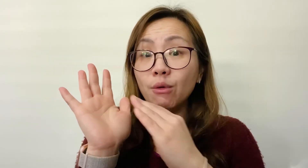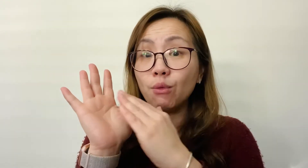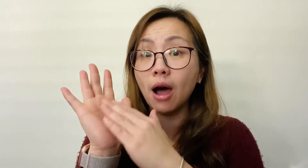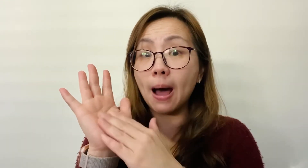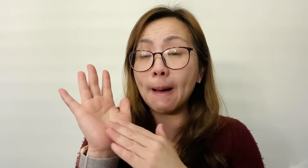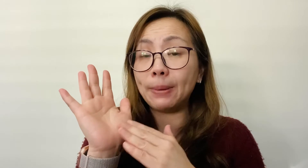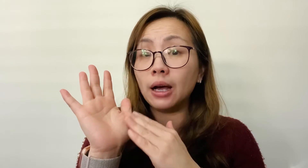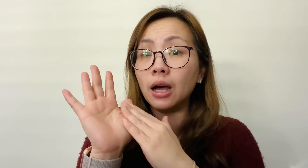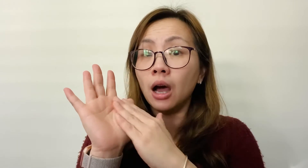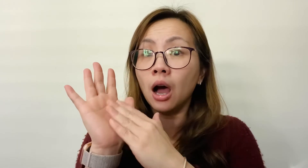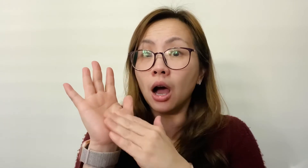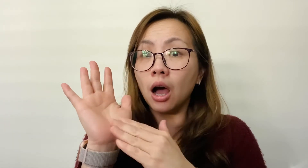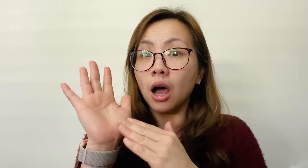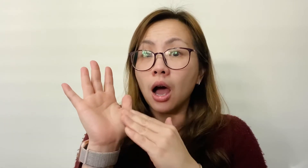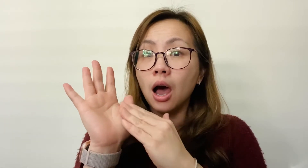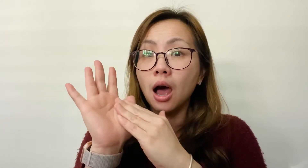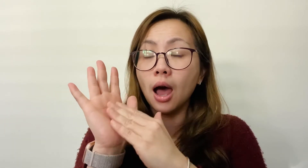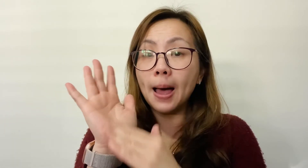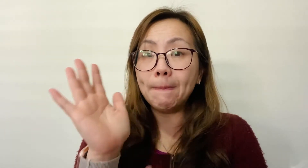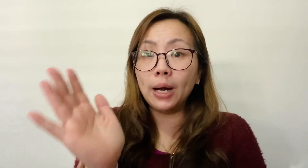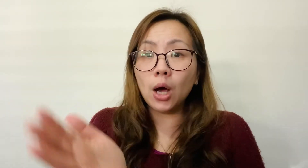wrap. A blow.